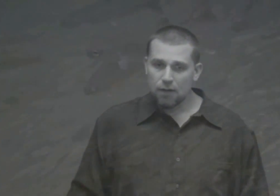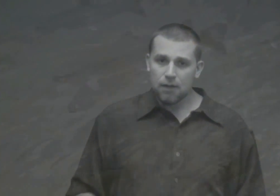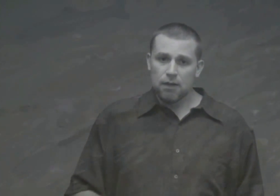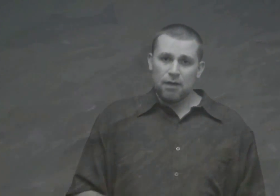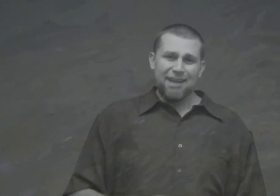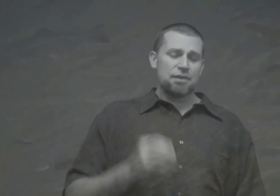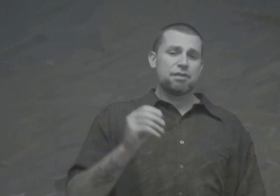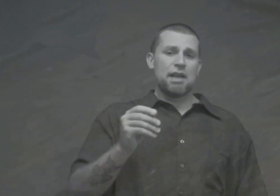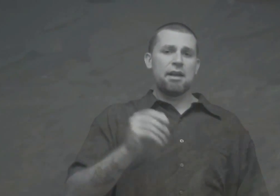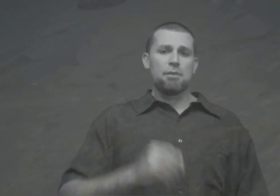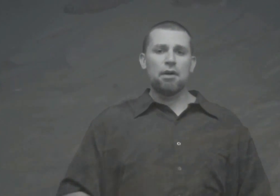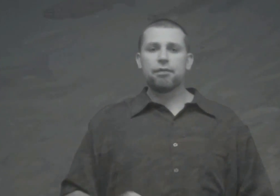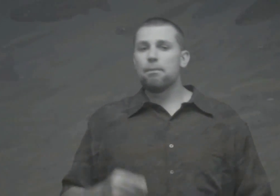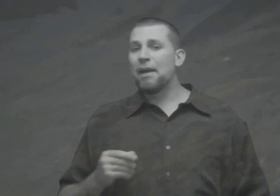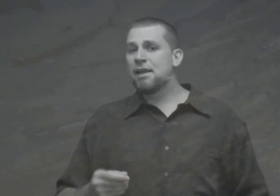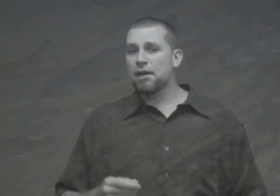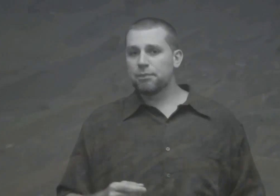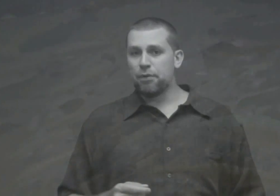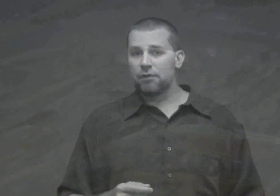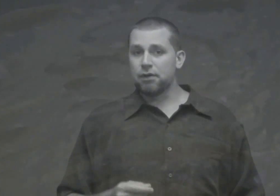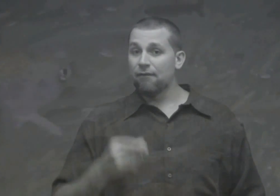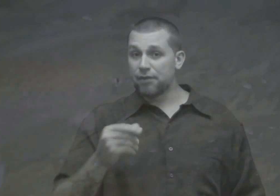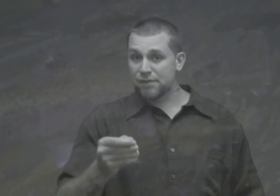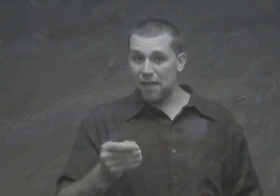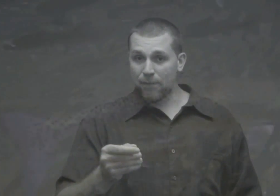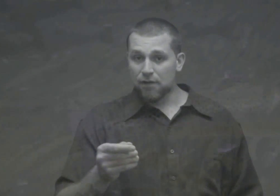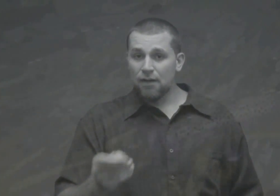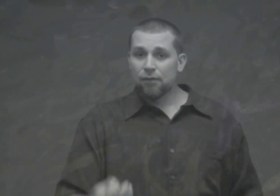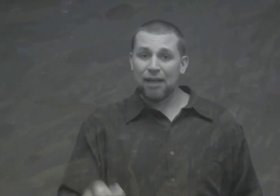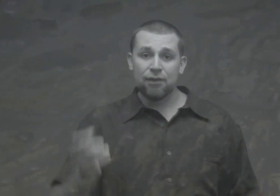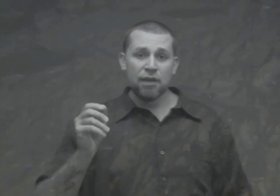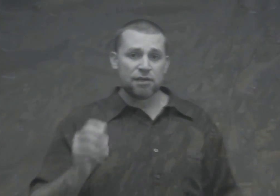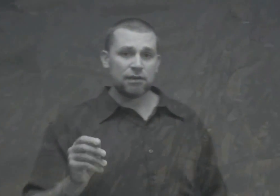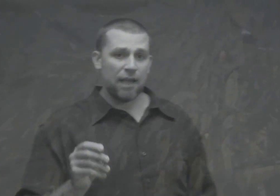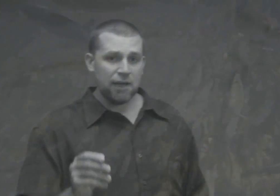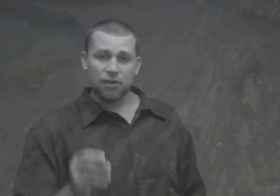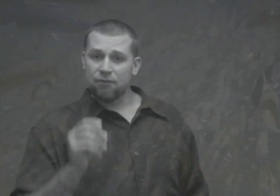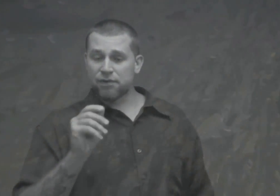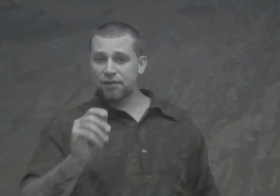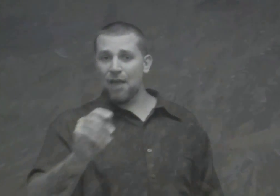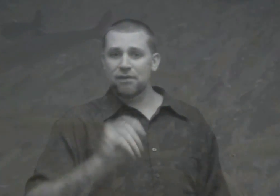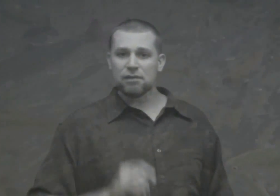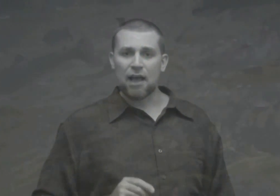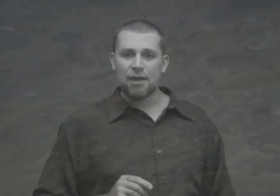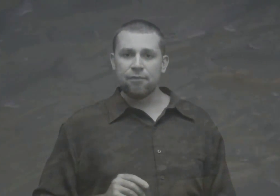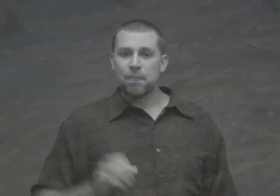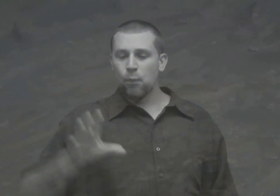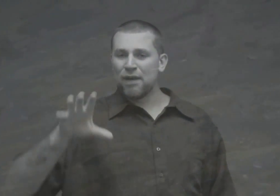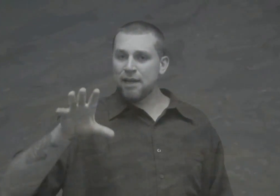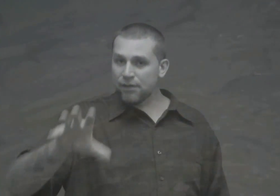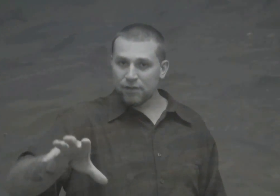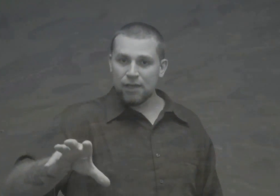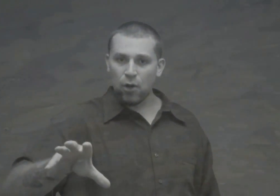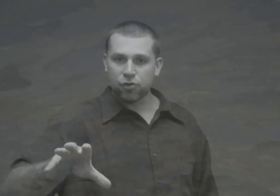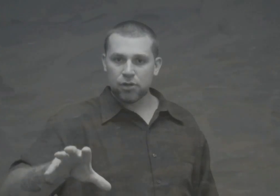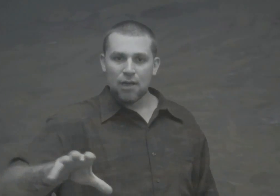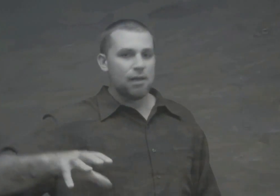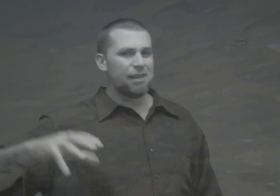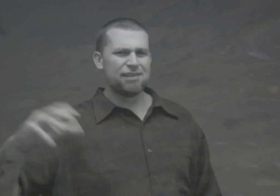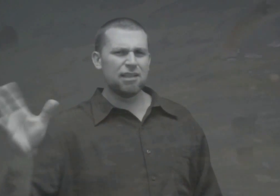It is stated amongst many experts of the salmon, that this stage of the salmon's life, when he is in the ocean, is the